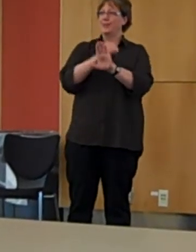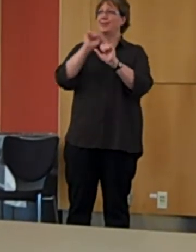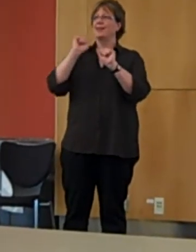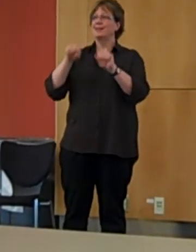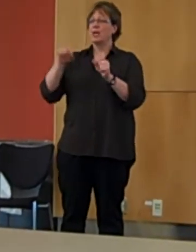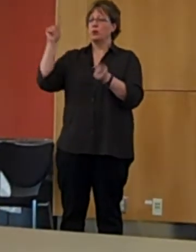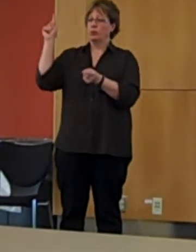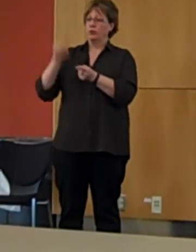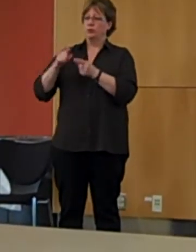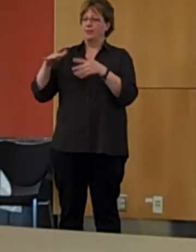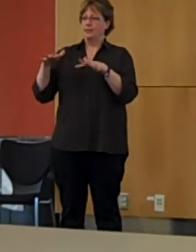musicians.